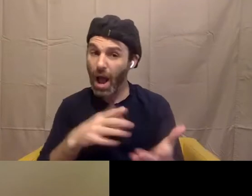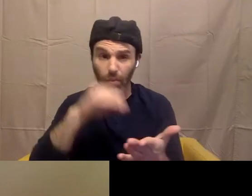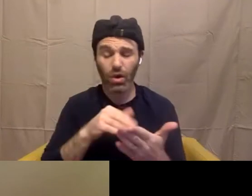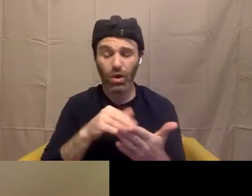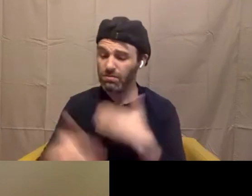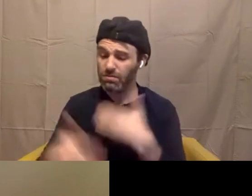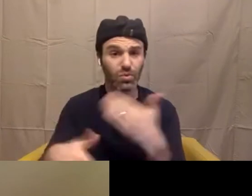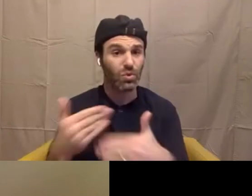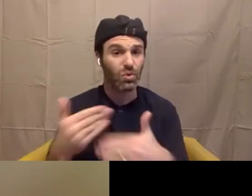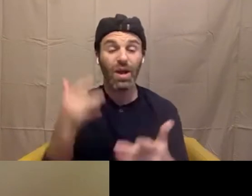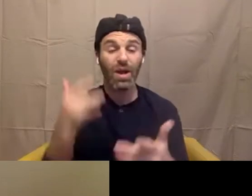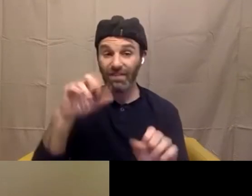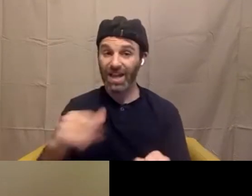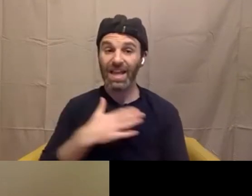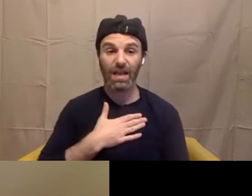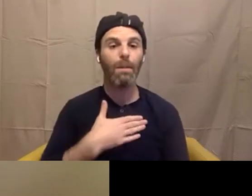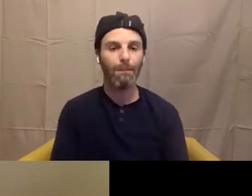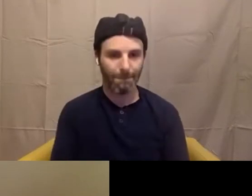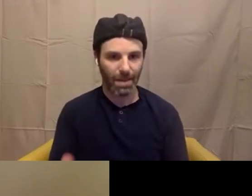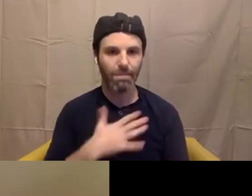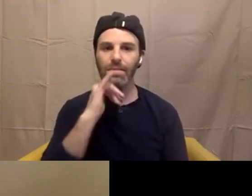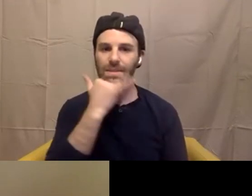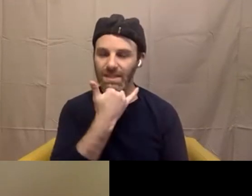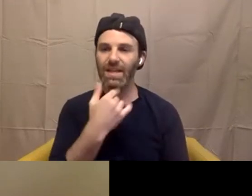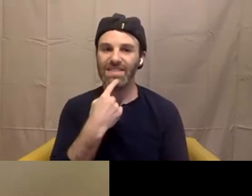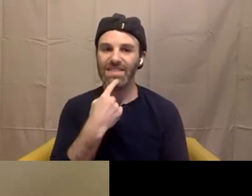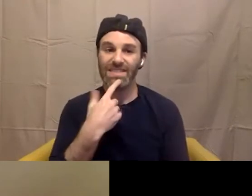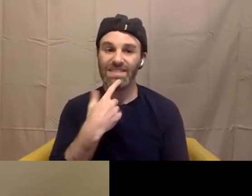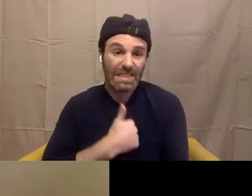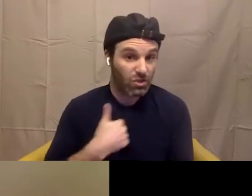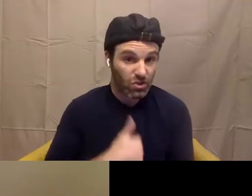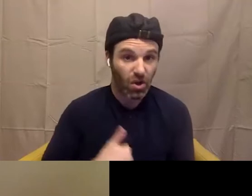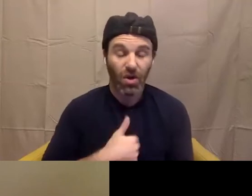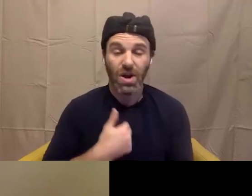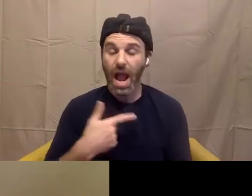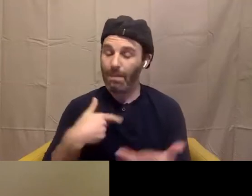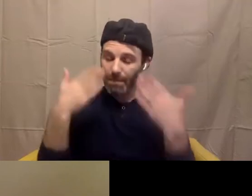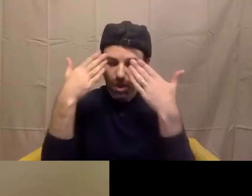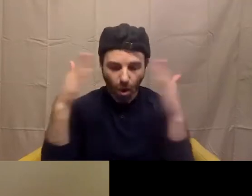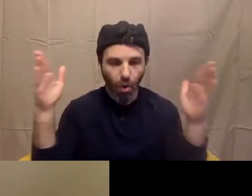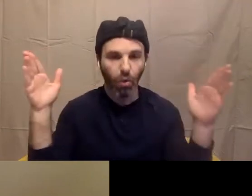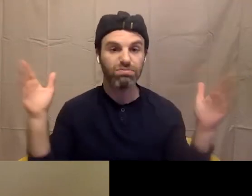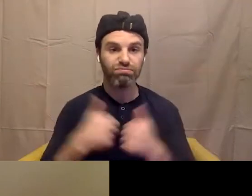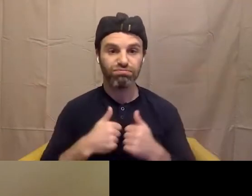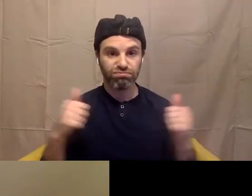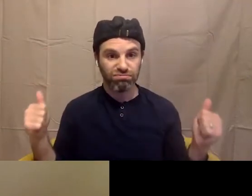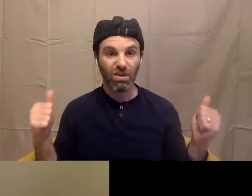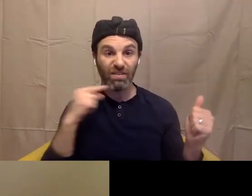my missteps, authentically apologize and stay open to continually growing and being human with my my humans,